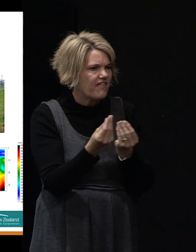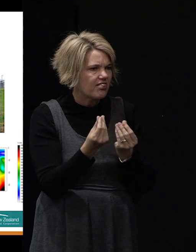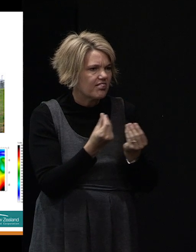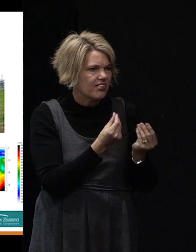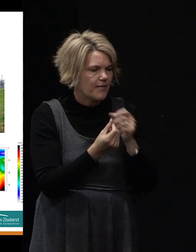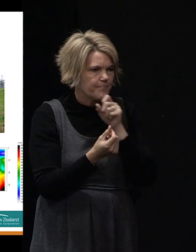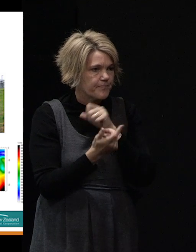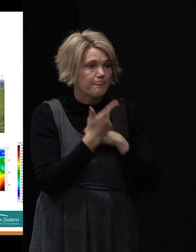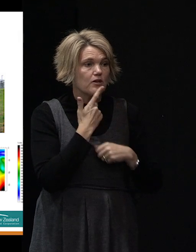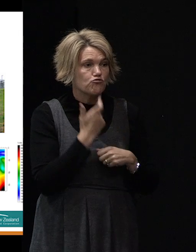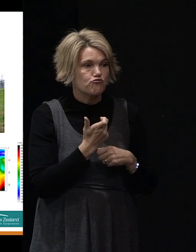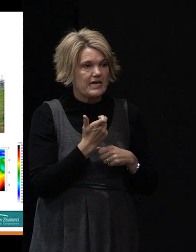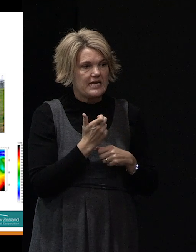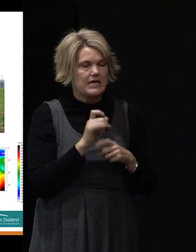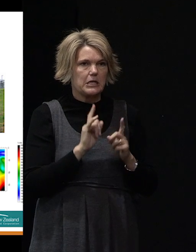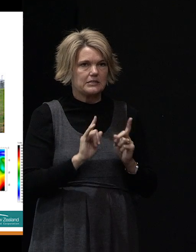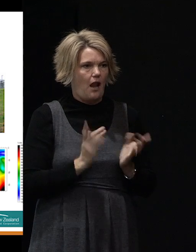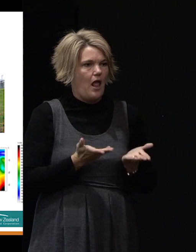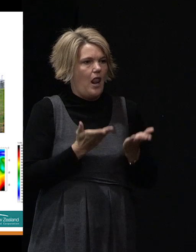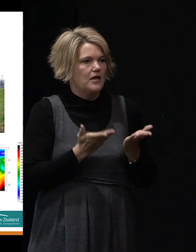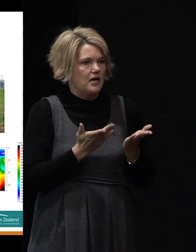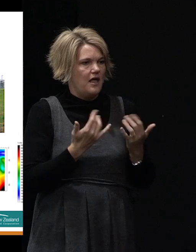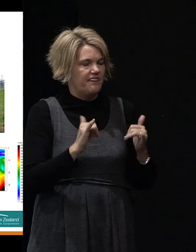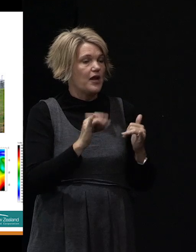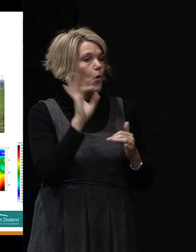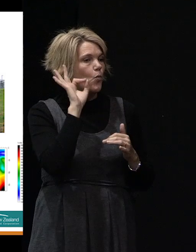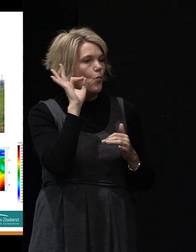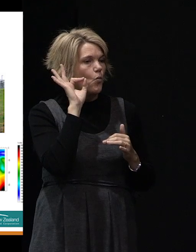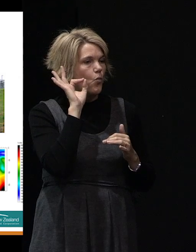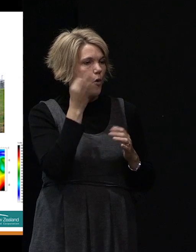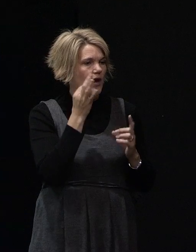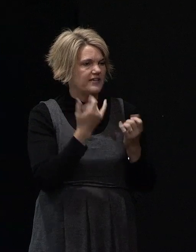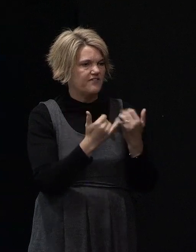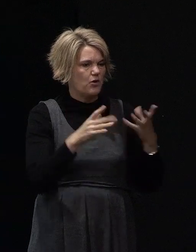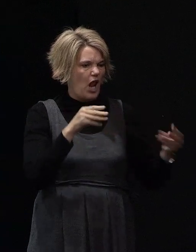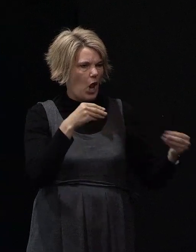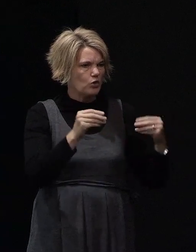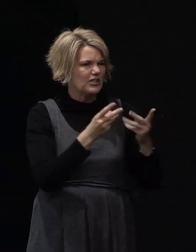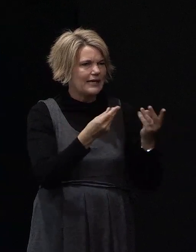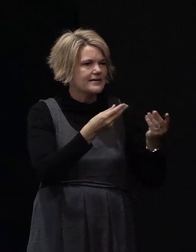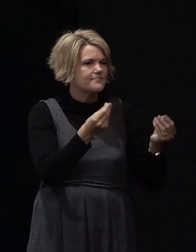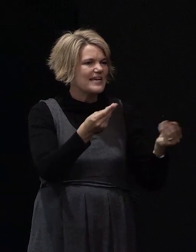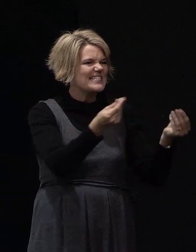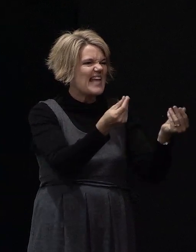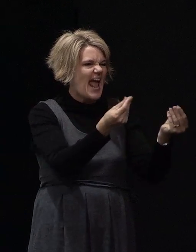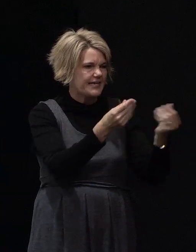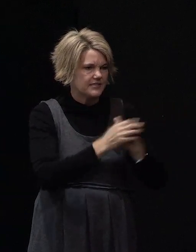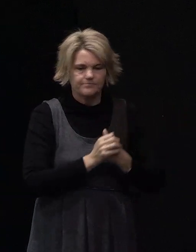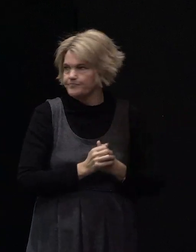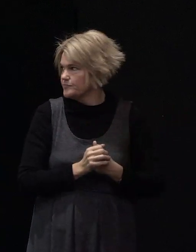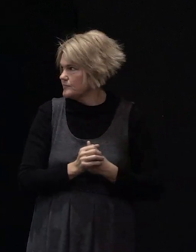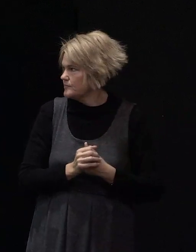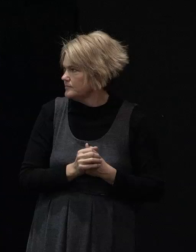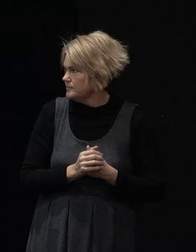The red is slightly less dense and then the white is very very loose so it'd be loose sand. So this can tell us